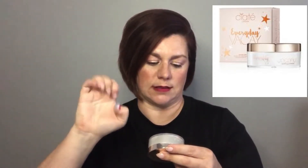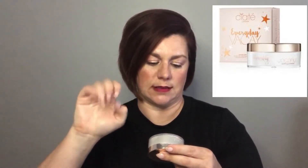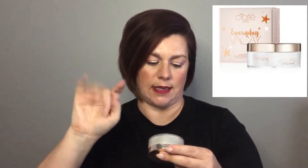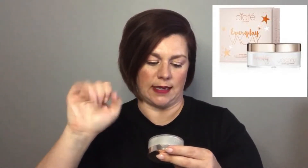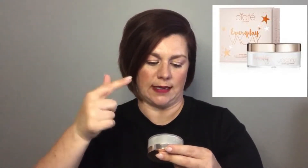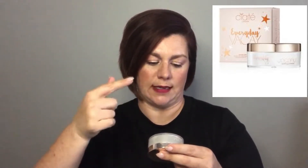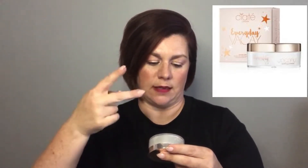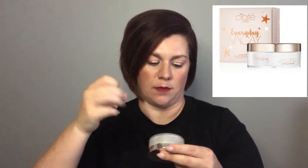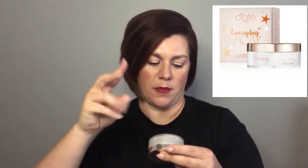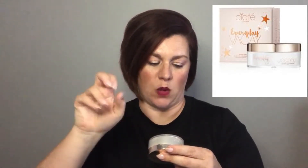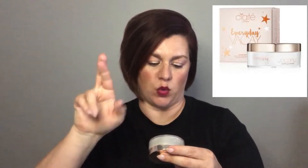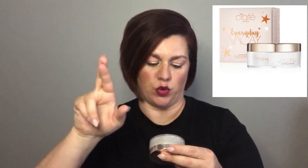Setting Powder